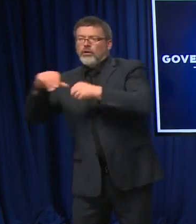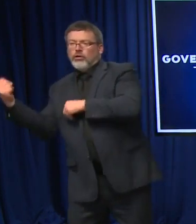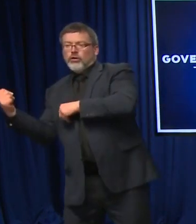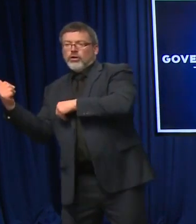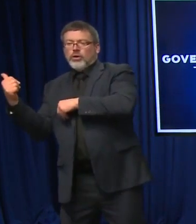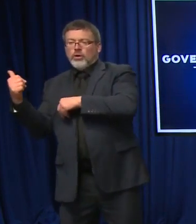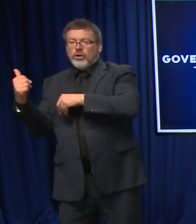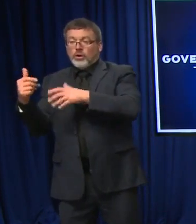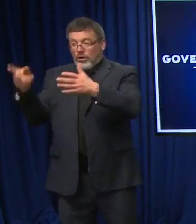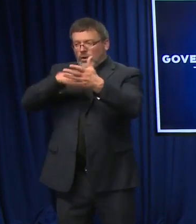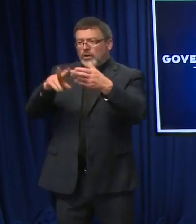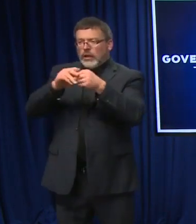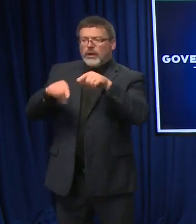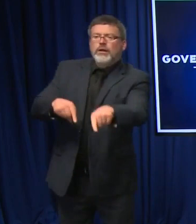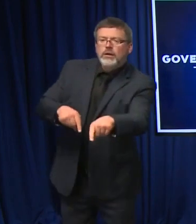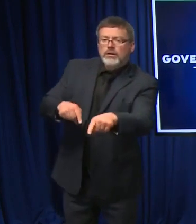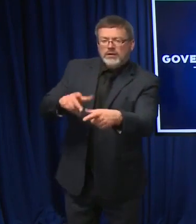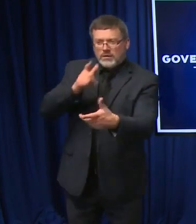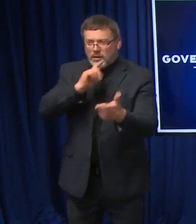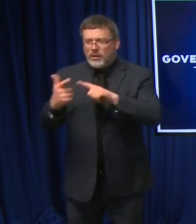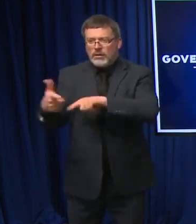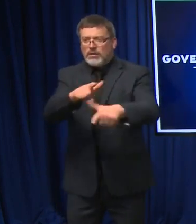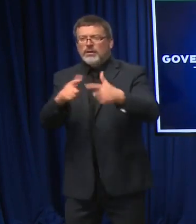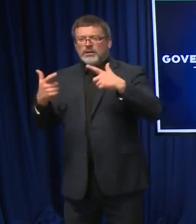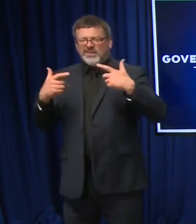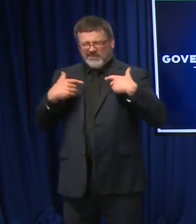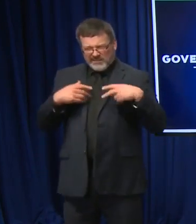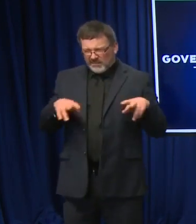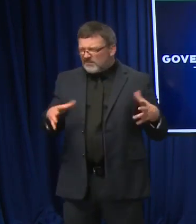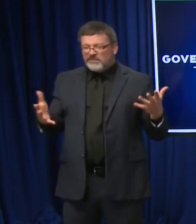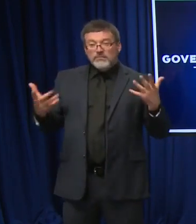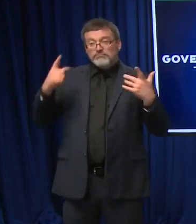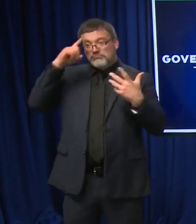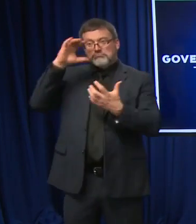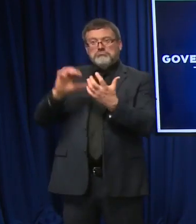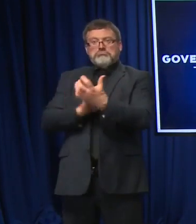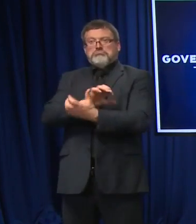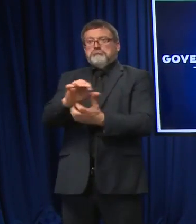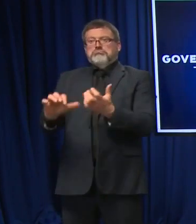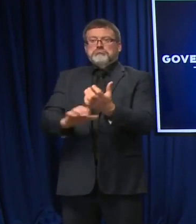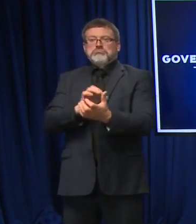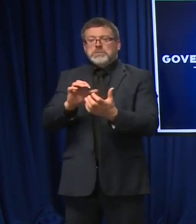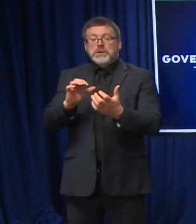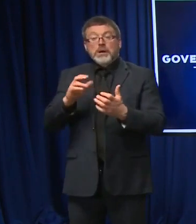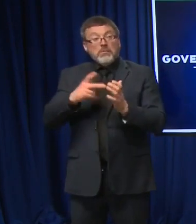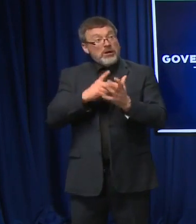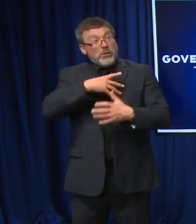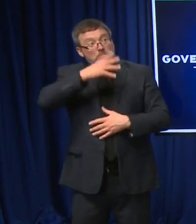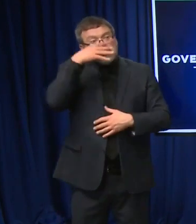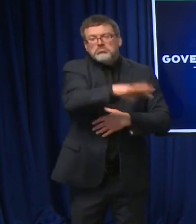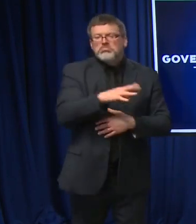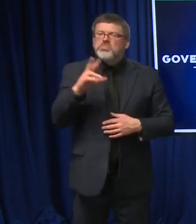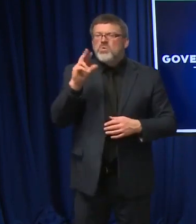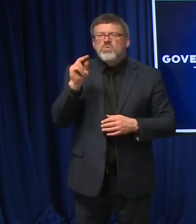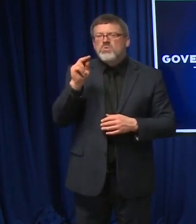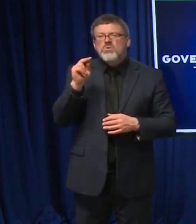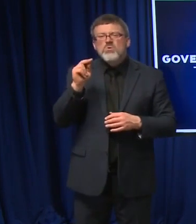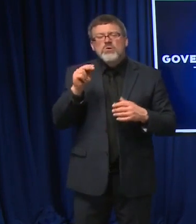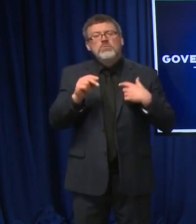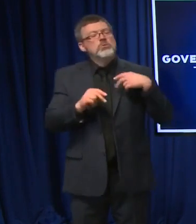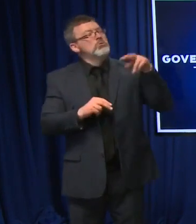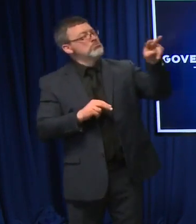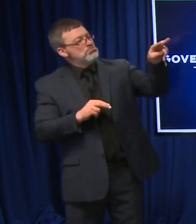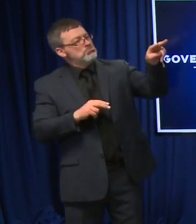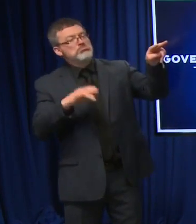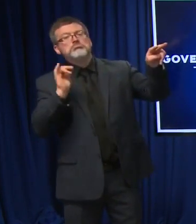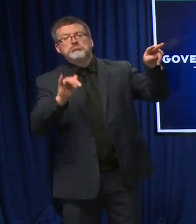throw all of that out the window, but at the end of the day, we make decisions in the state or in our localities, our communities and our schools based